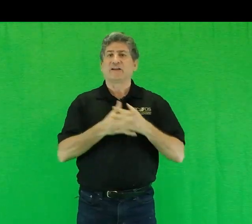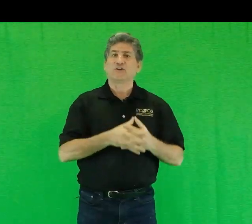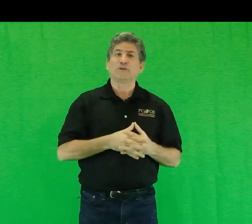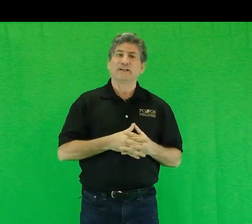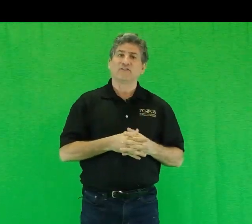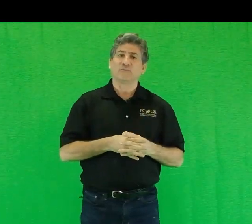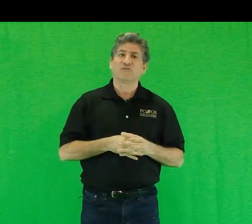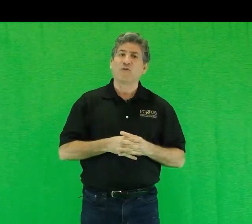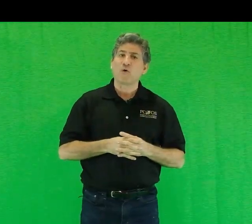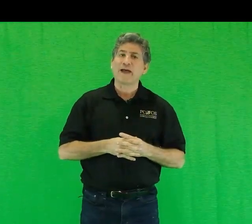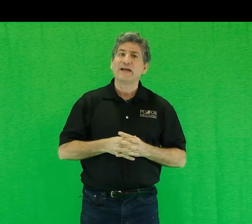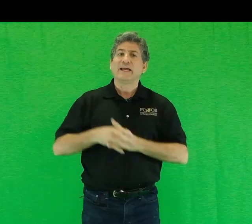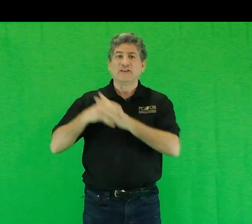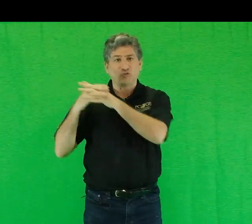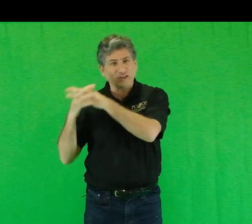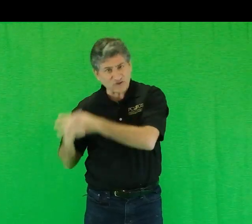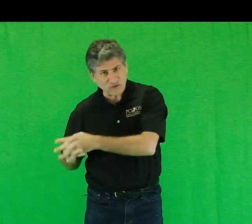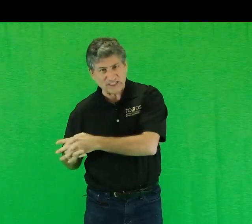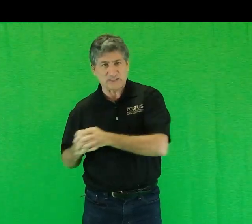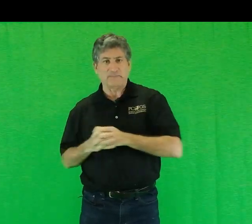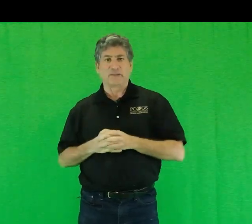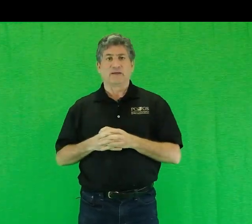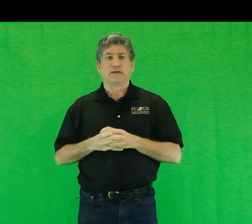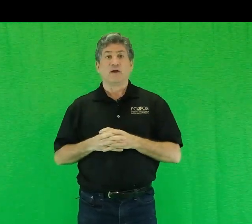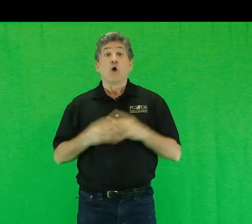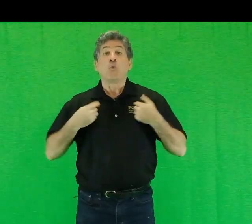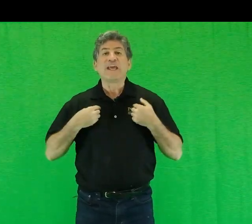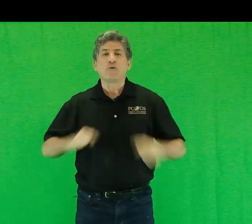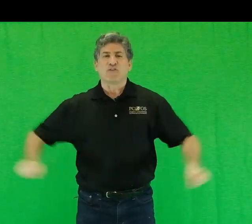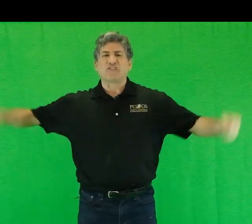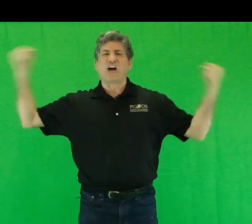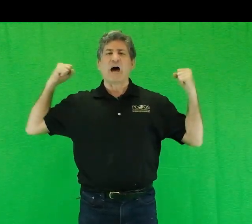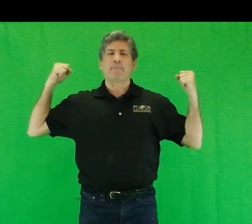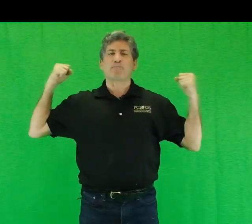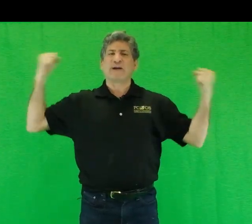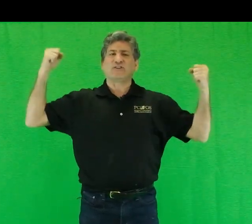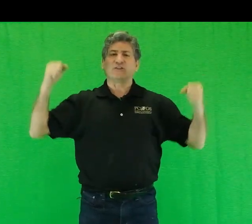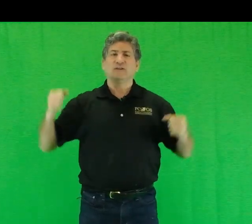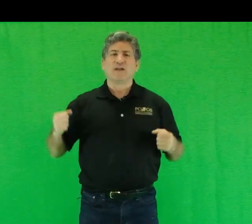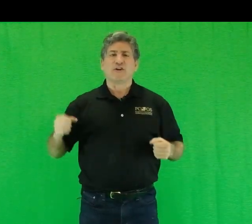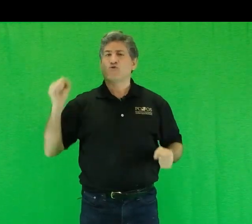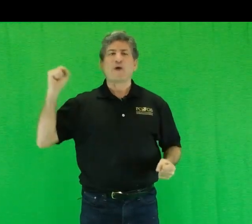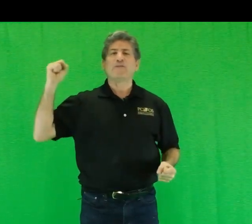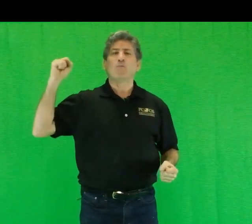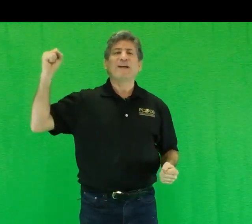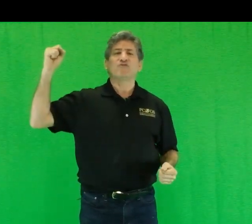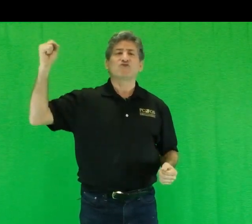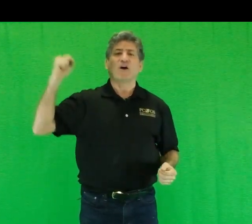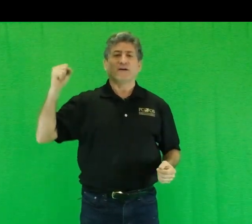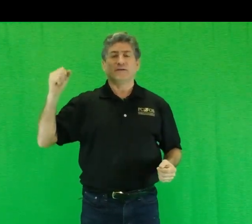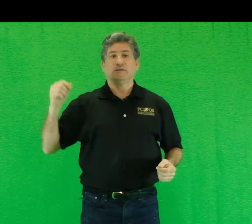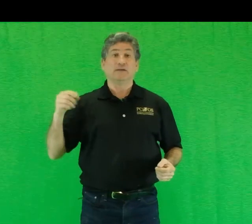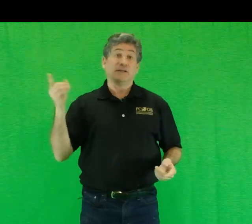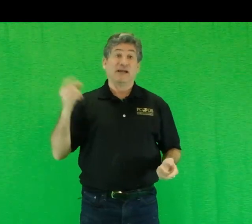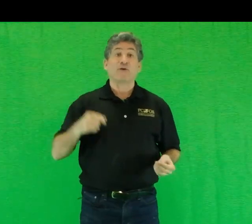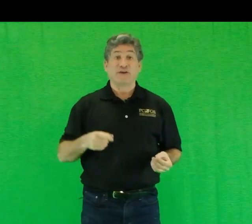colonialism's foray into industrialism. We were the top predator, the great white shark in an era